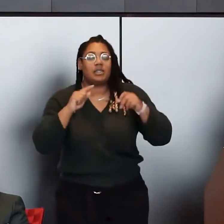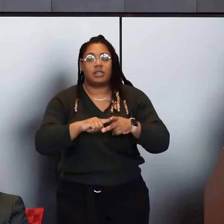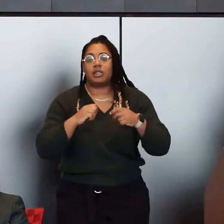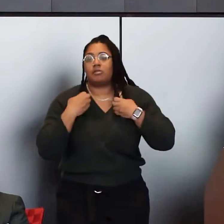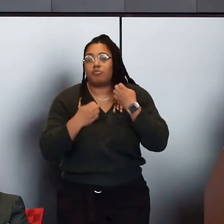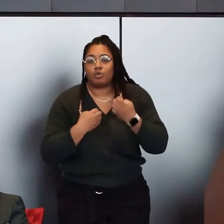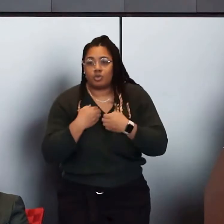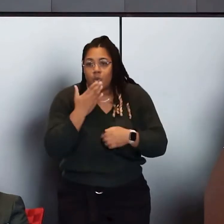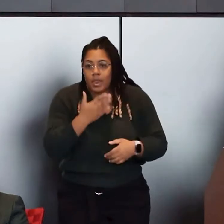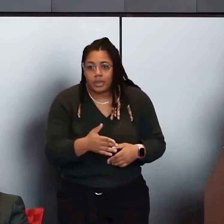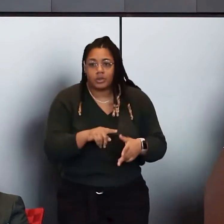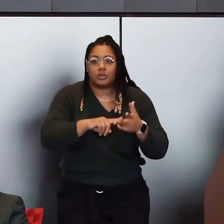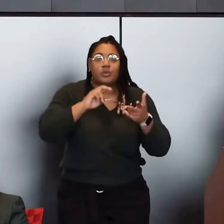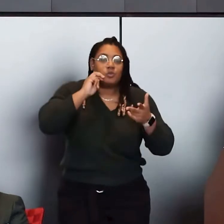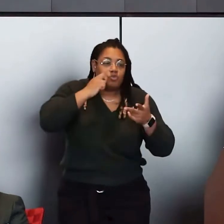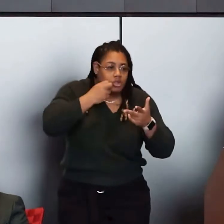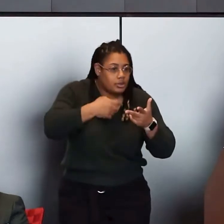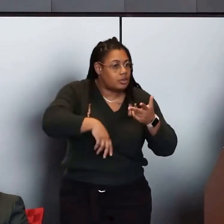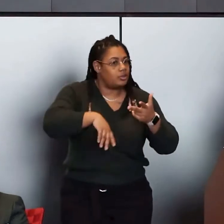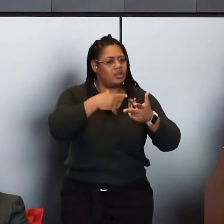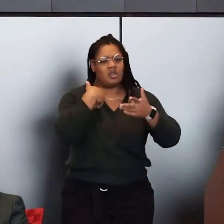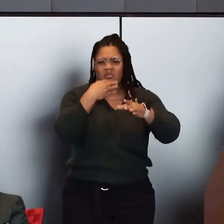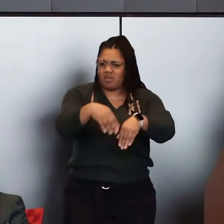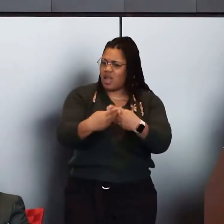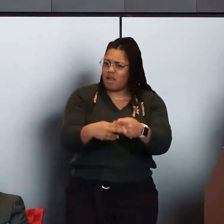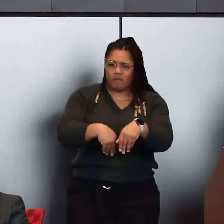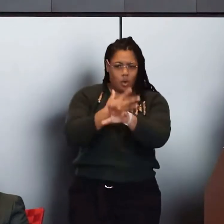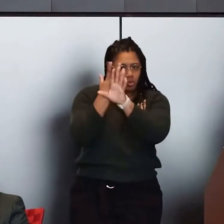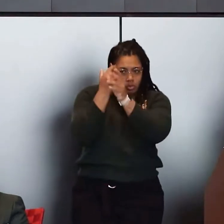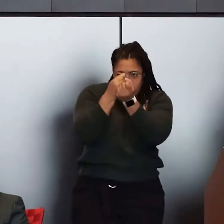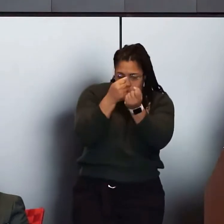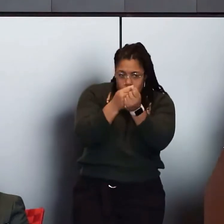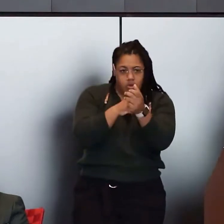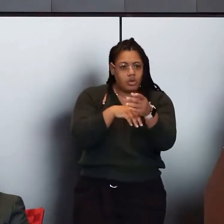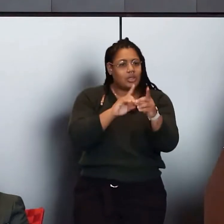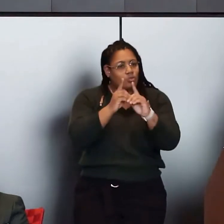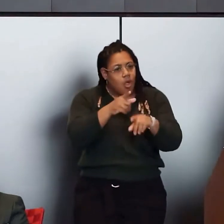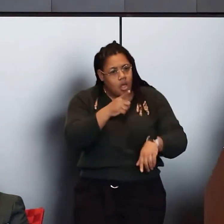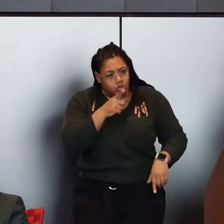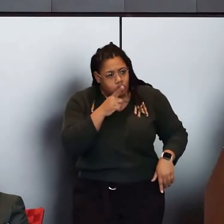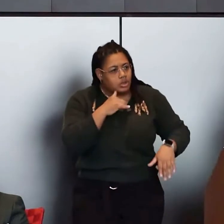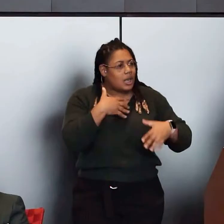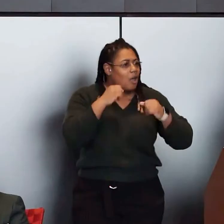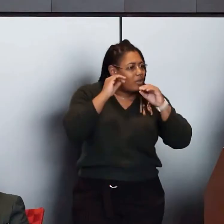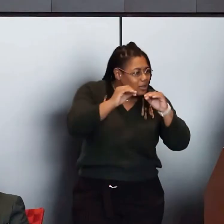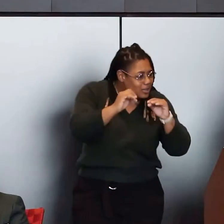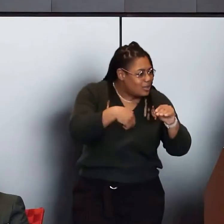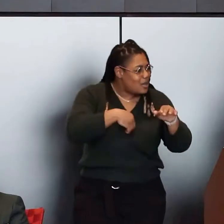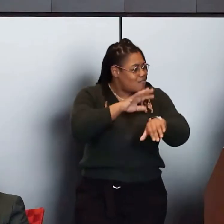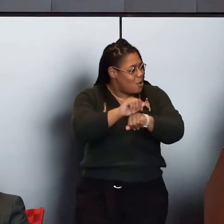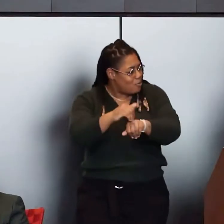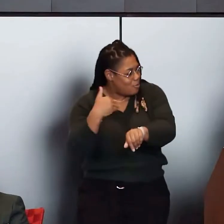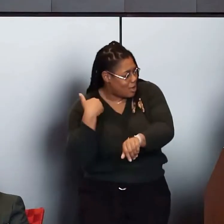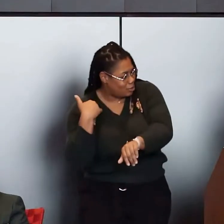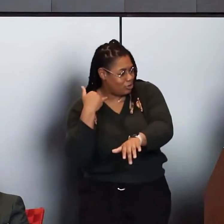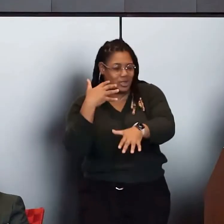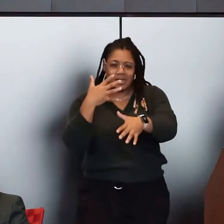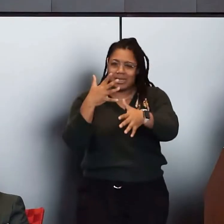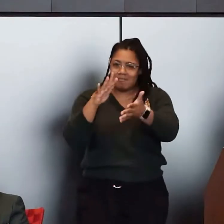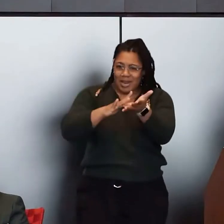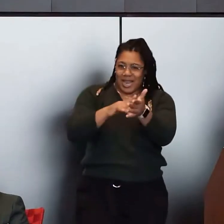a nutritionist that provides virtual support to them, digital nudges, health education, appointment reminders, medication adherence support,